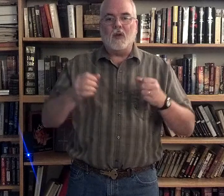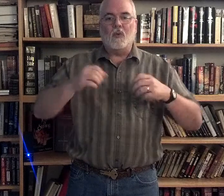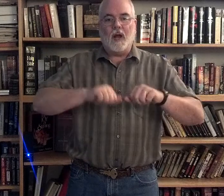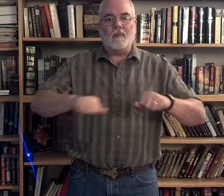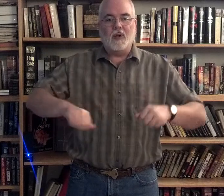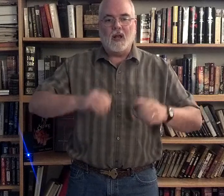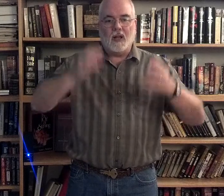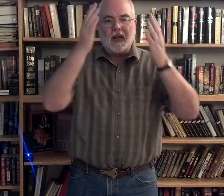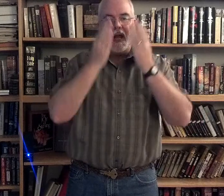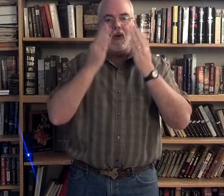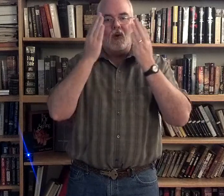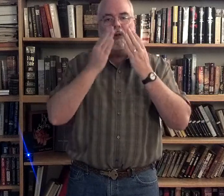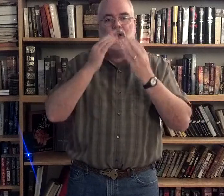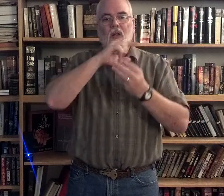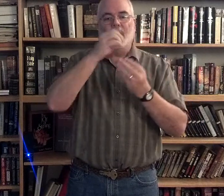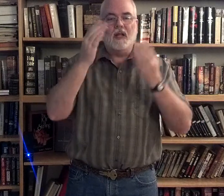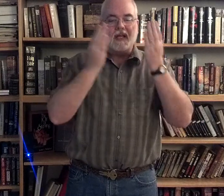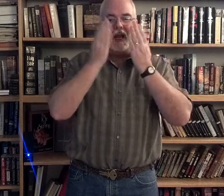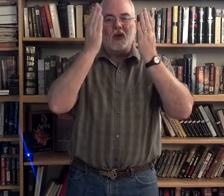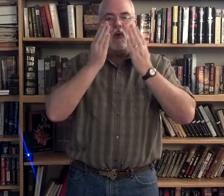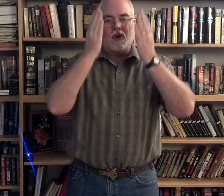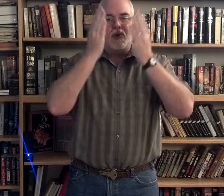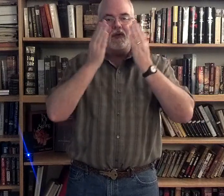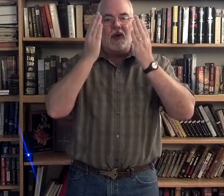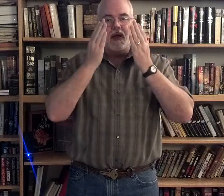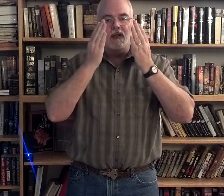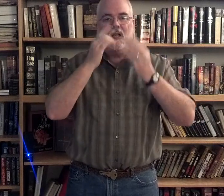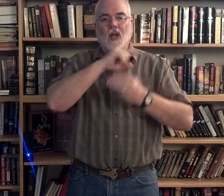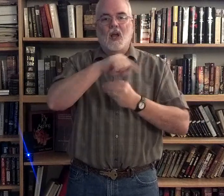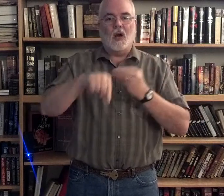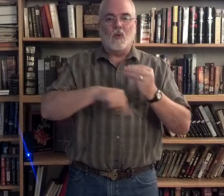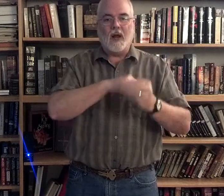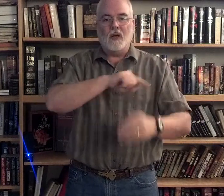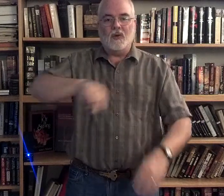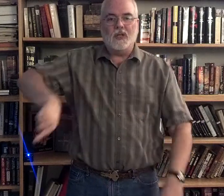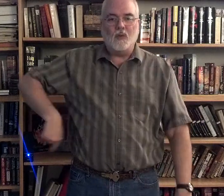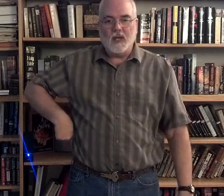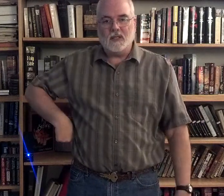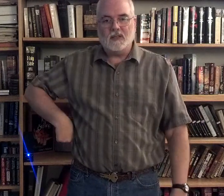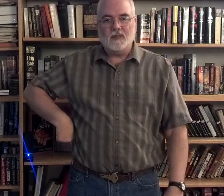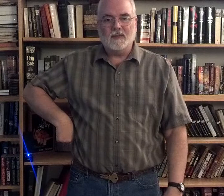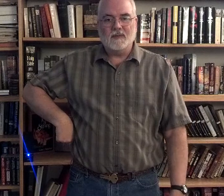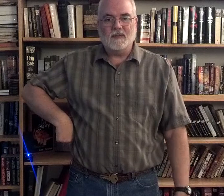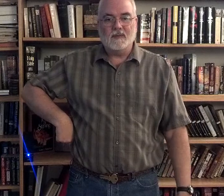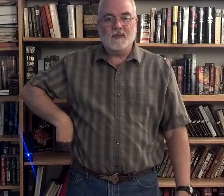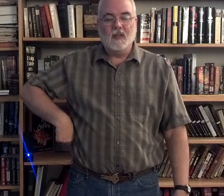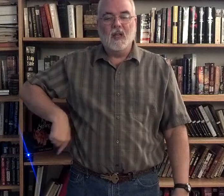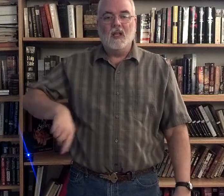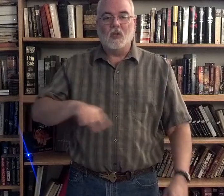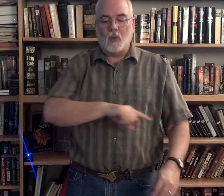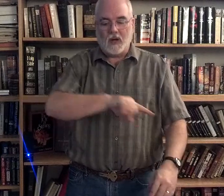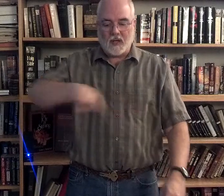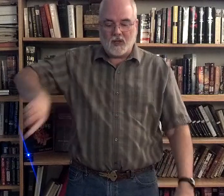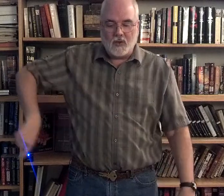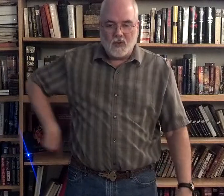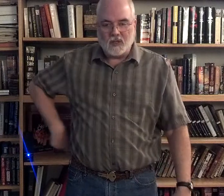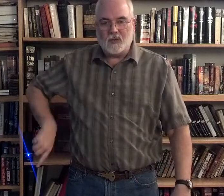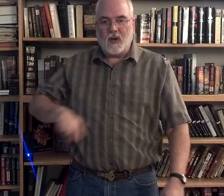wrapped a towel, it's kind of like you're washing your face, around his waist. So, we're going to actually do this twice.